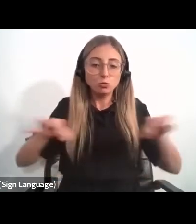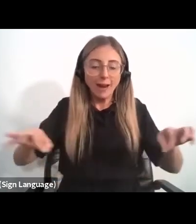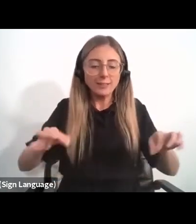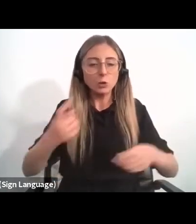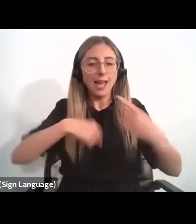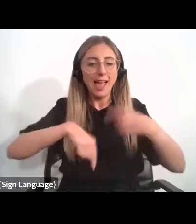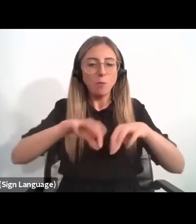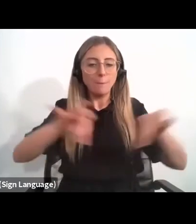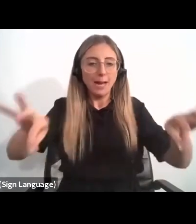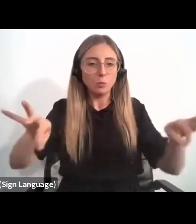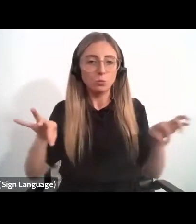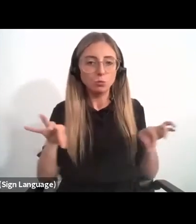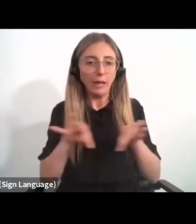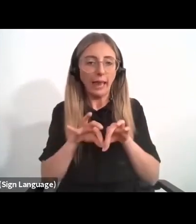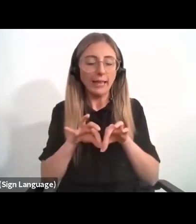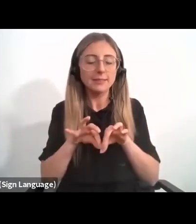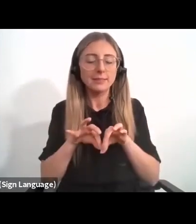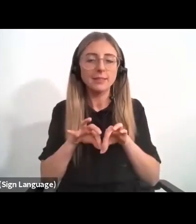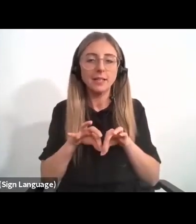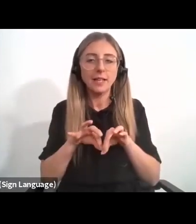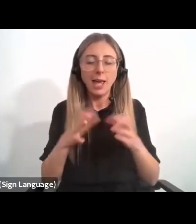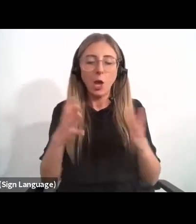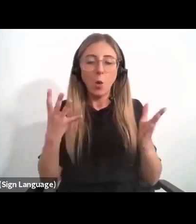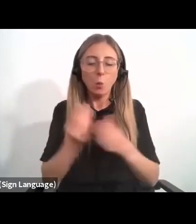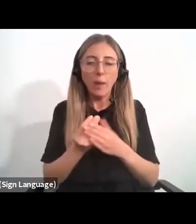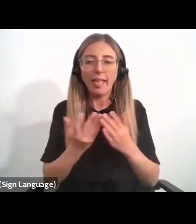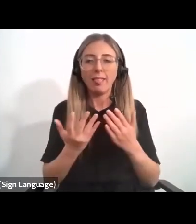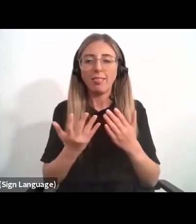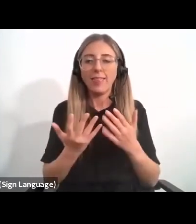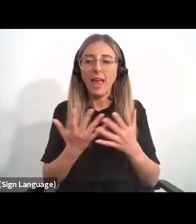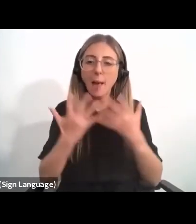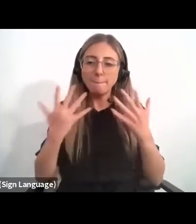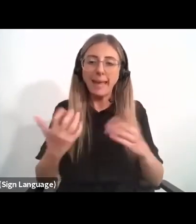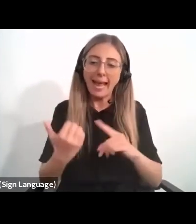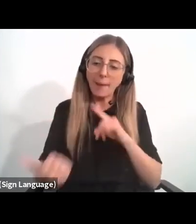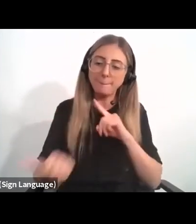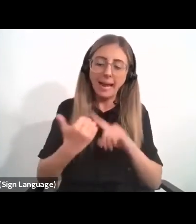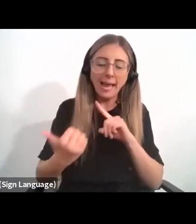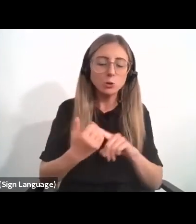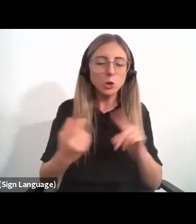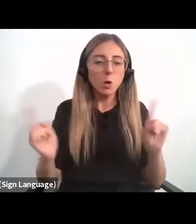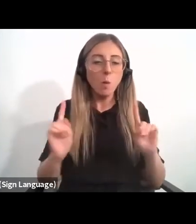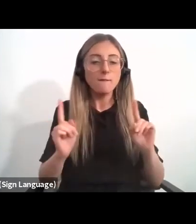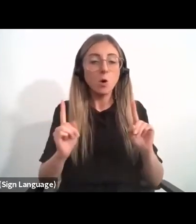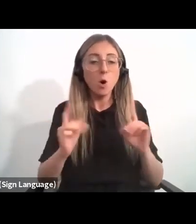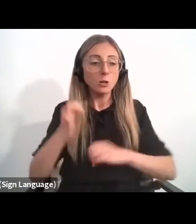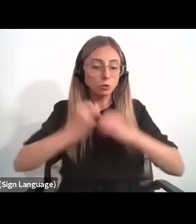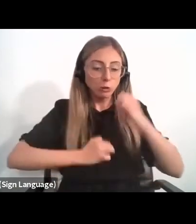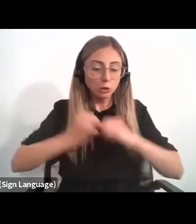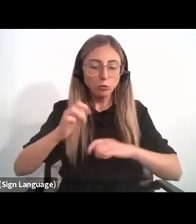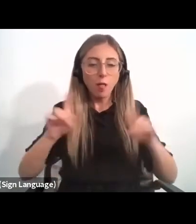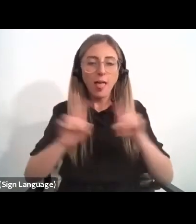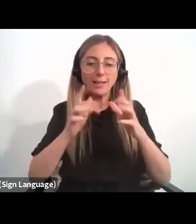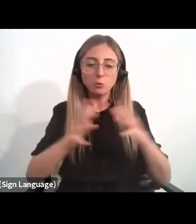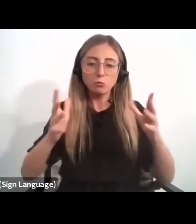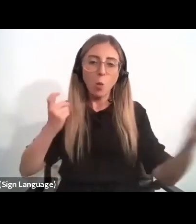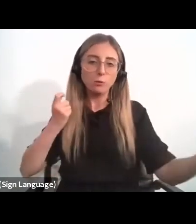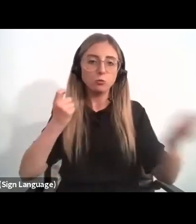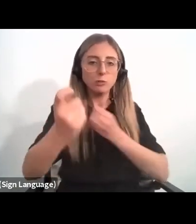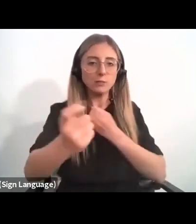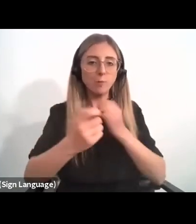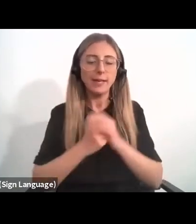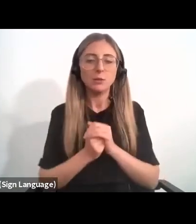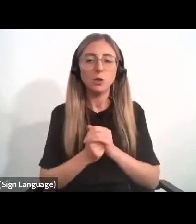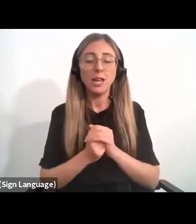at the continent level with significant implications for growth and structural transformation. Indeed, the